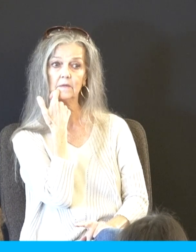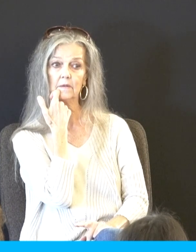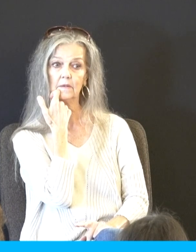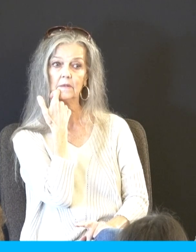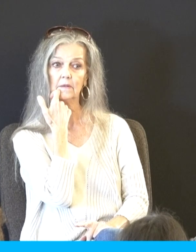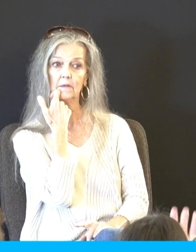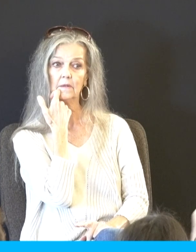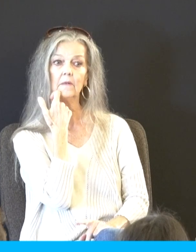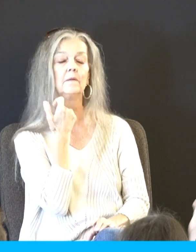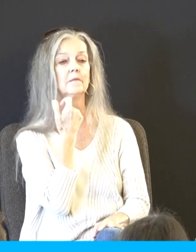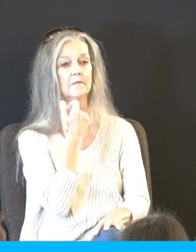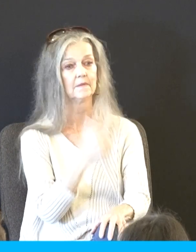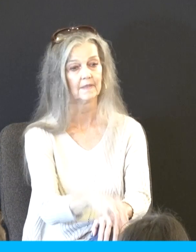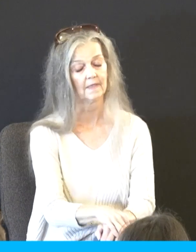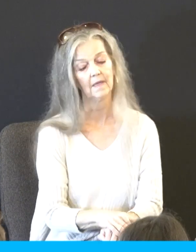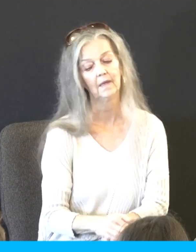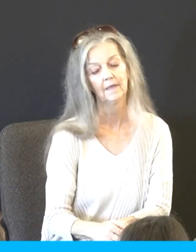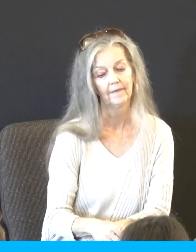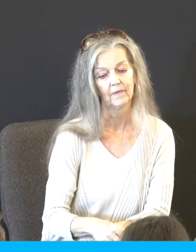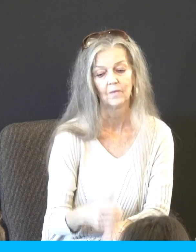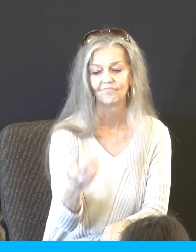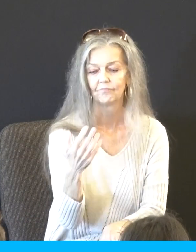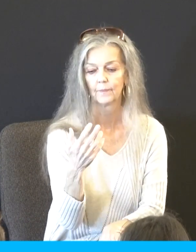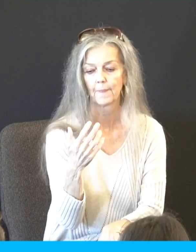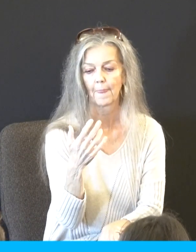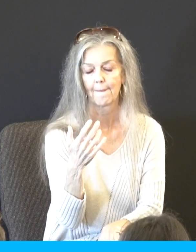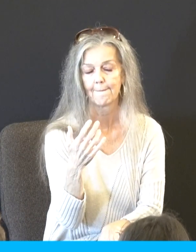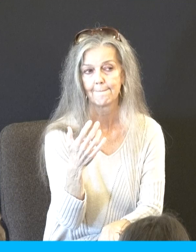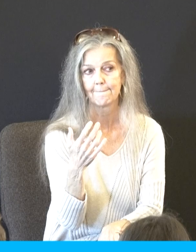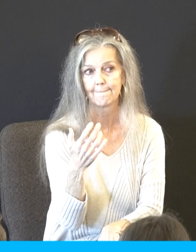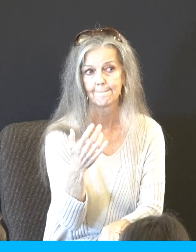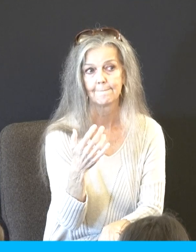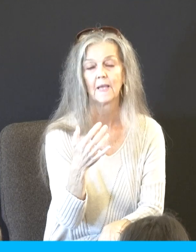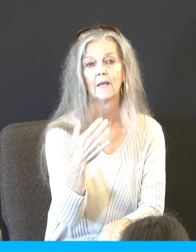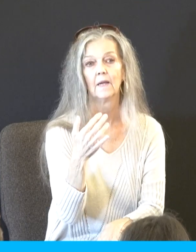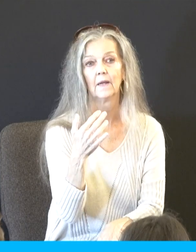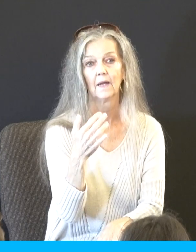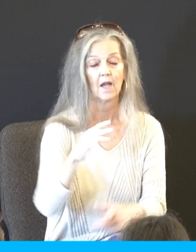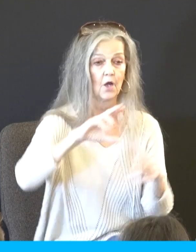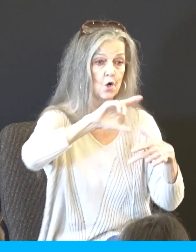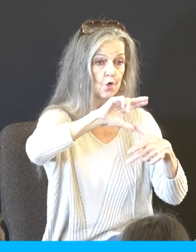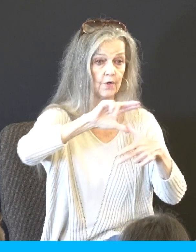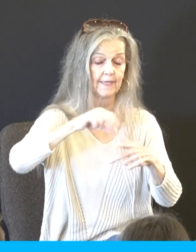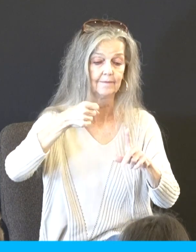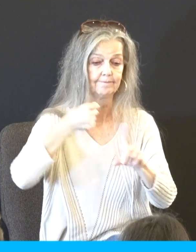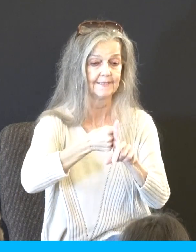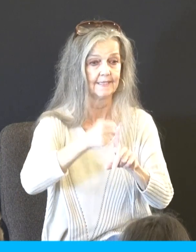For the first time in like 40 or 60 years, depending on which news and weather site you listened to, a hurricane hit the West Coast of California. A lot of rain came